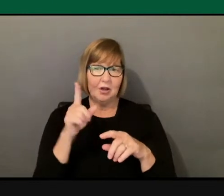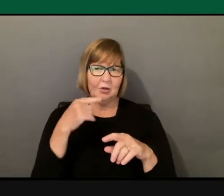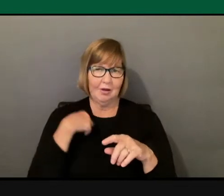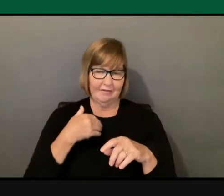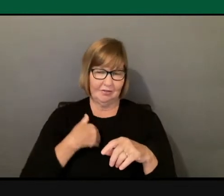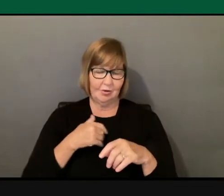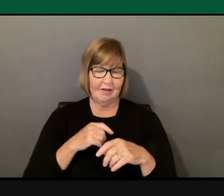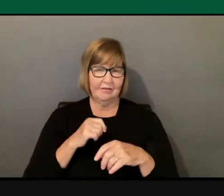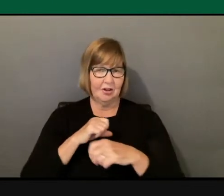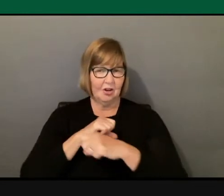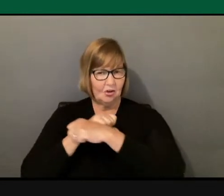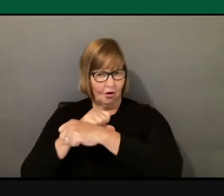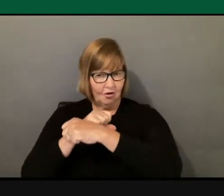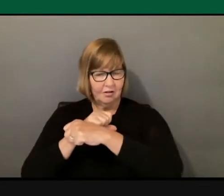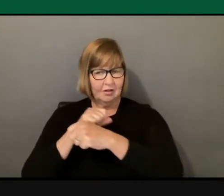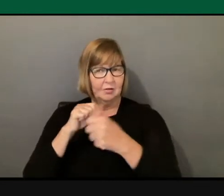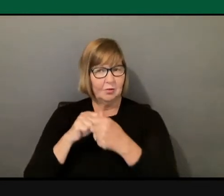guard.